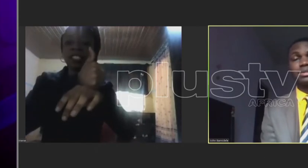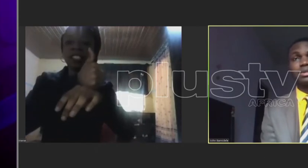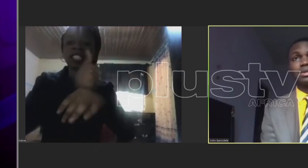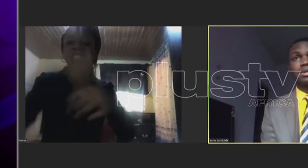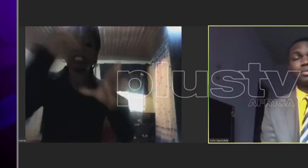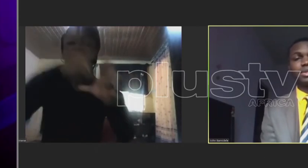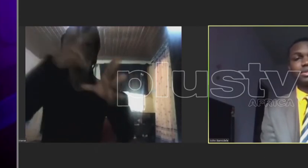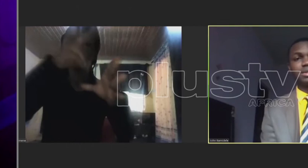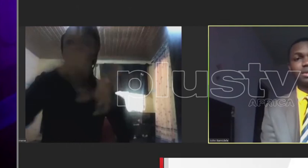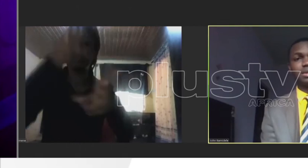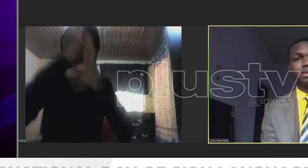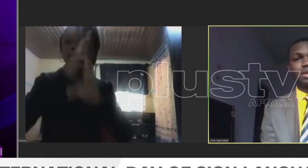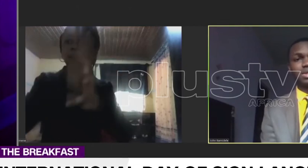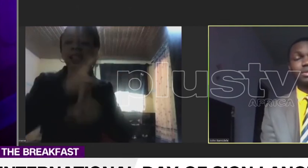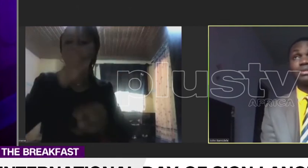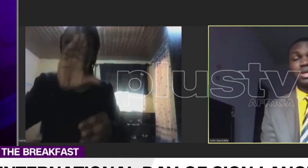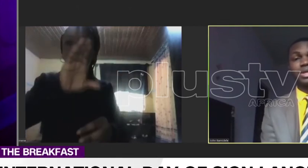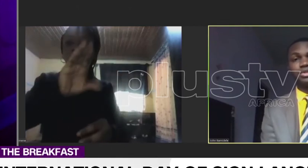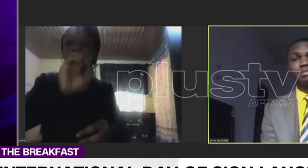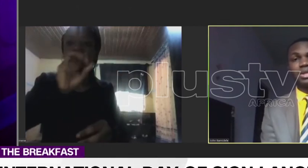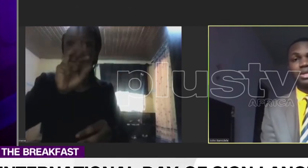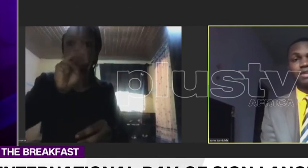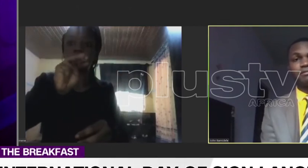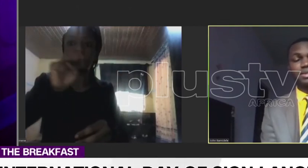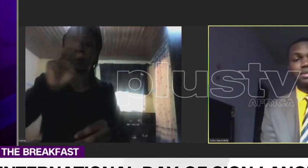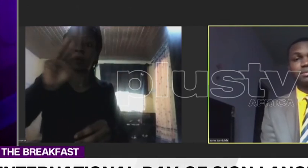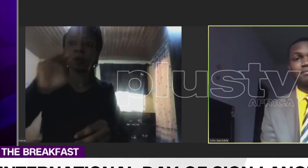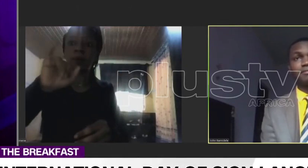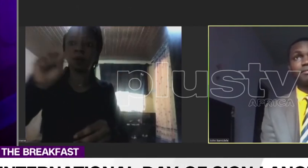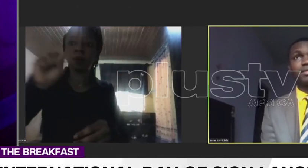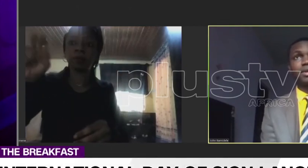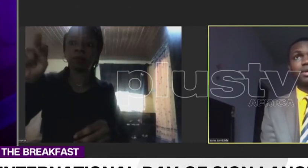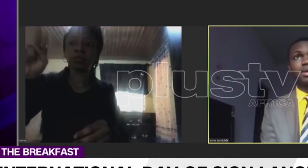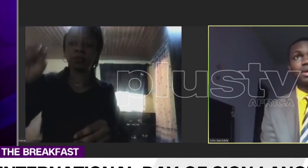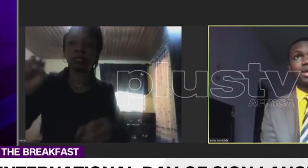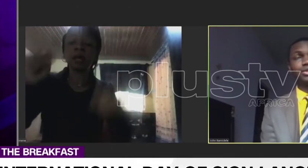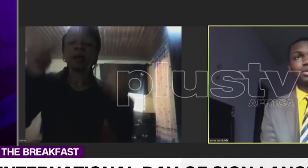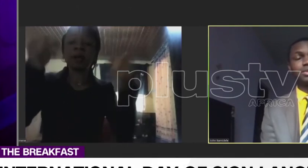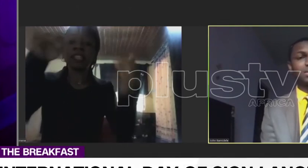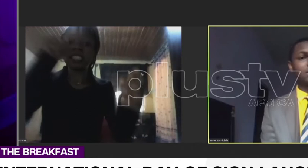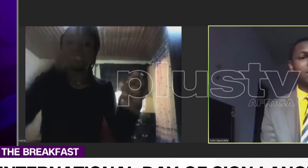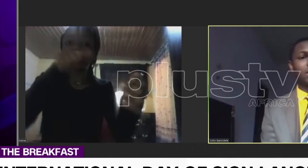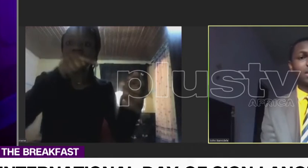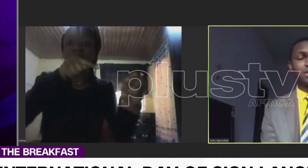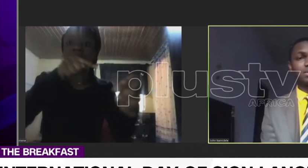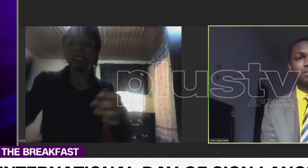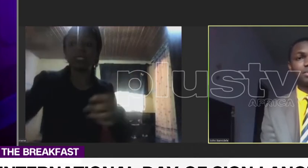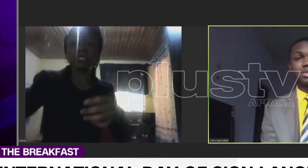with the Executive Secretary being a deaf person. And just yesterday at the British High